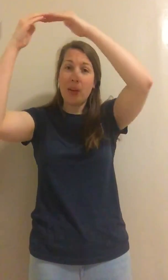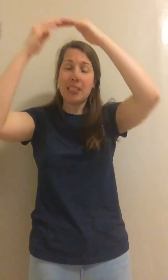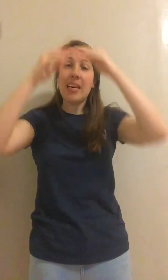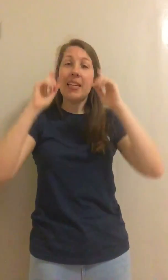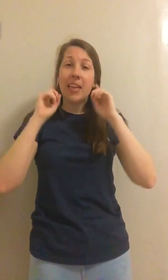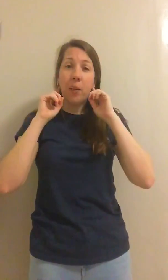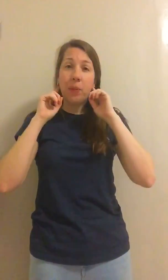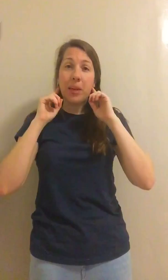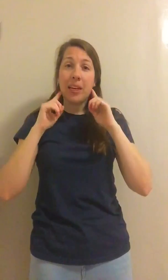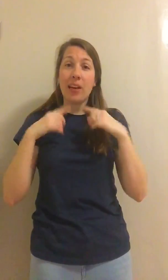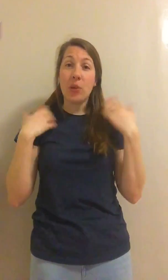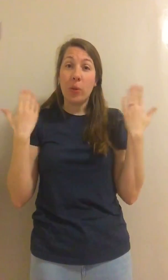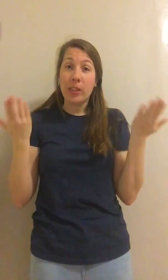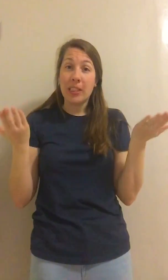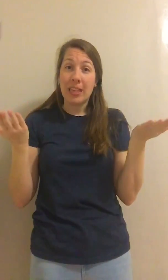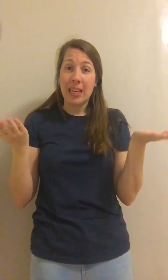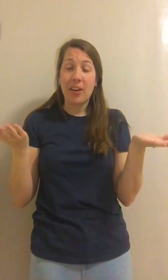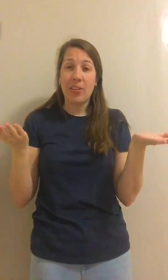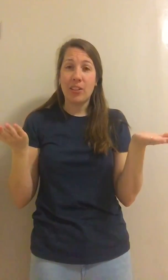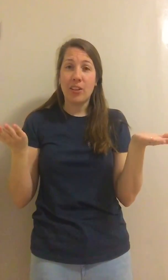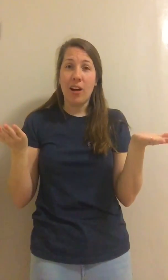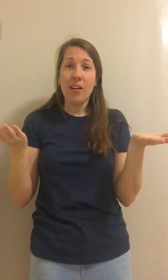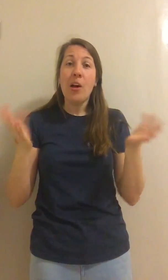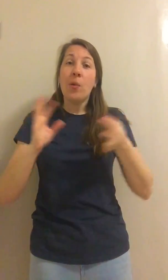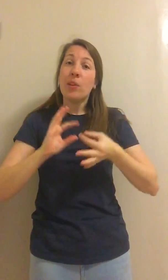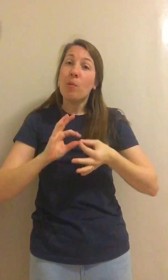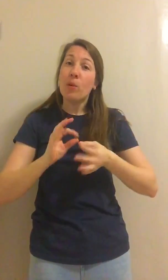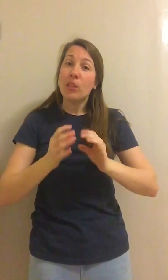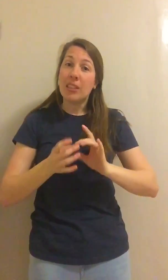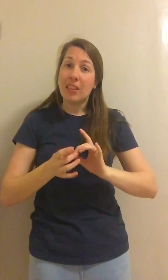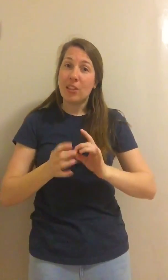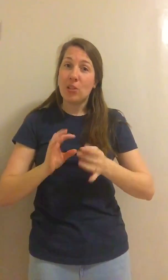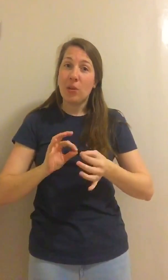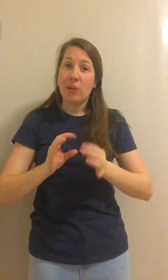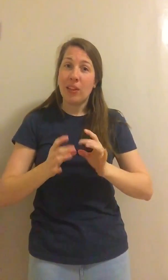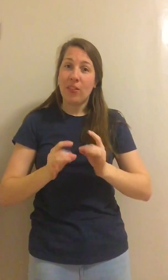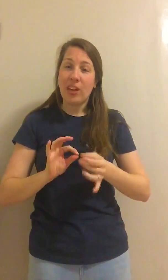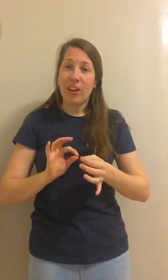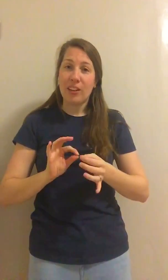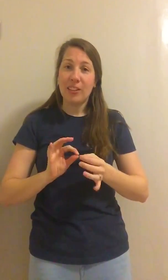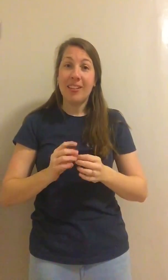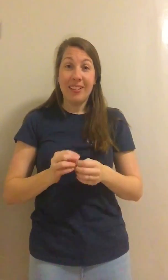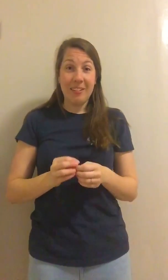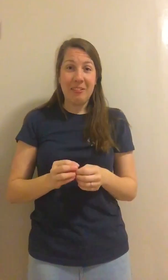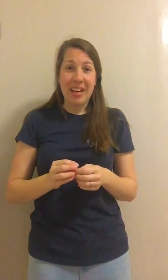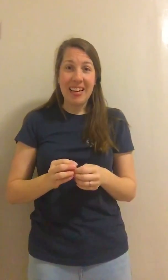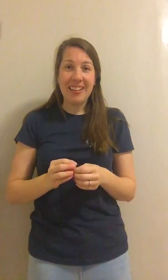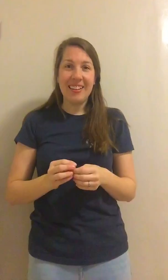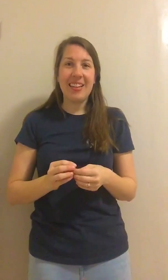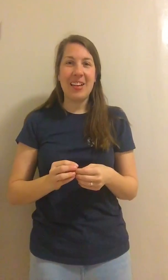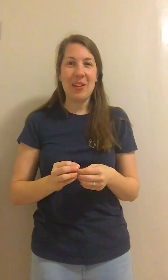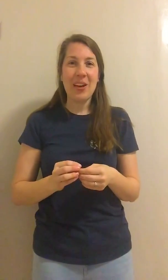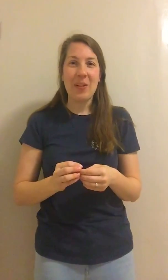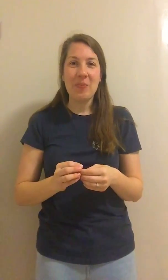ones to help them connect the words that they hear in the song with the motions that they're doing with their fingers. Ready? Here we go.